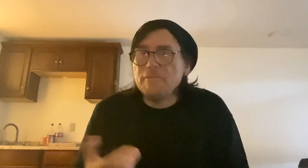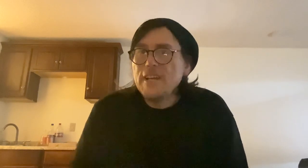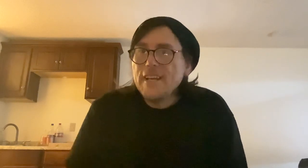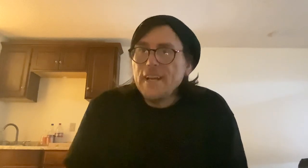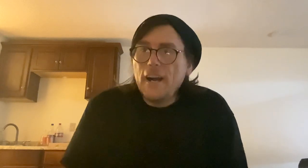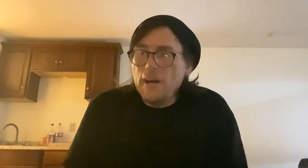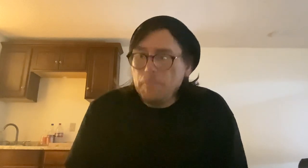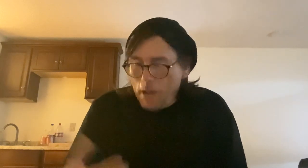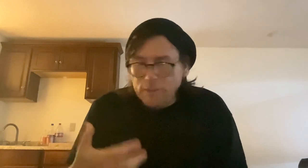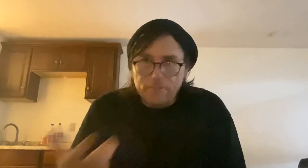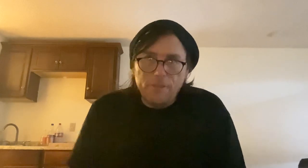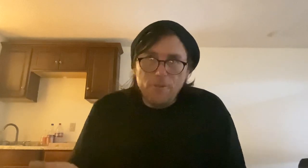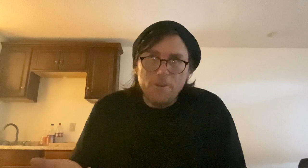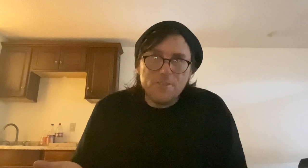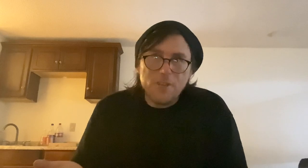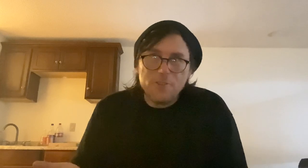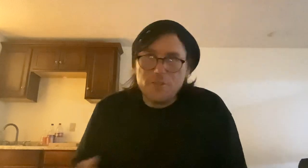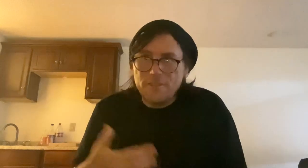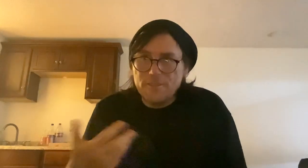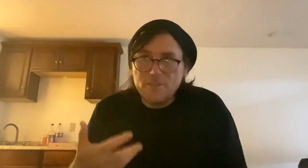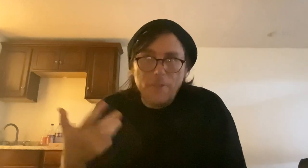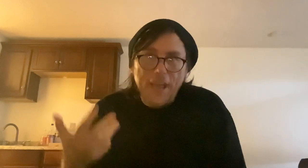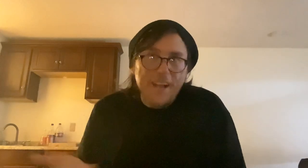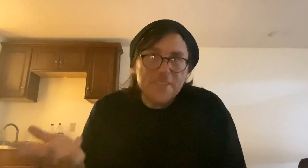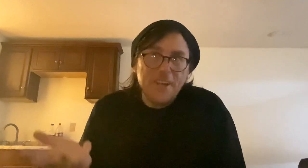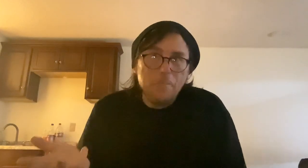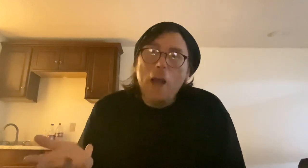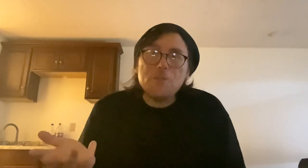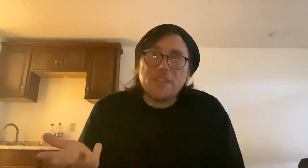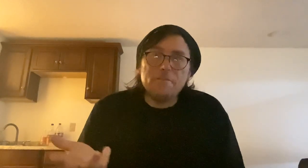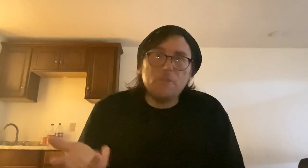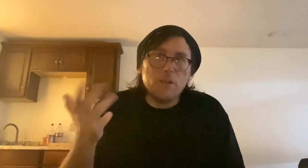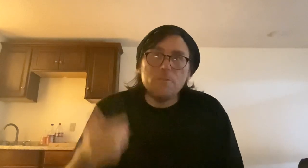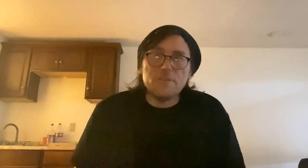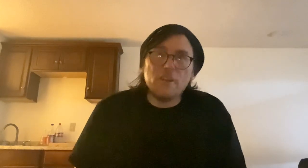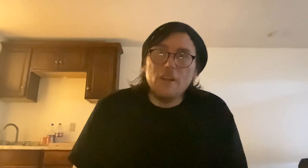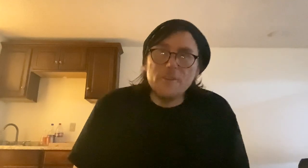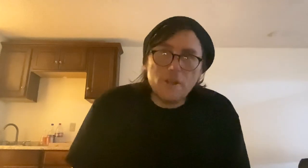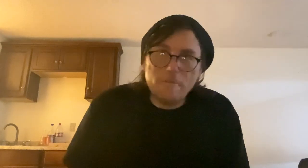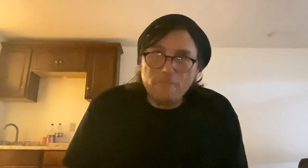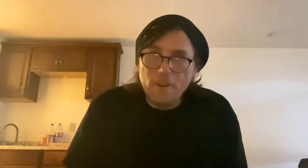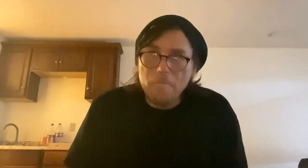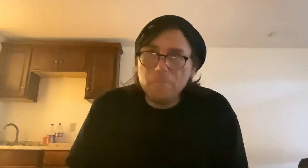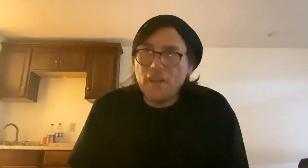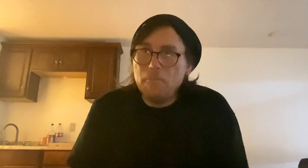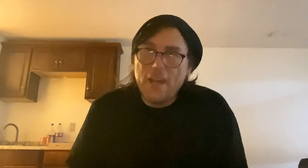Um, I will give you suggestions that, um, I was given when I was in college from a man